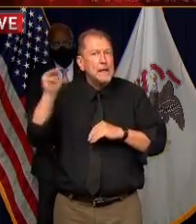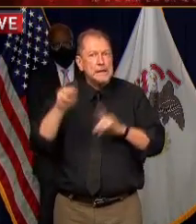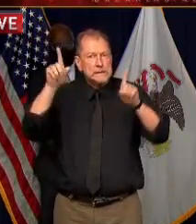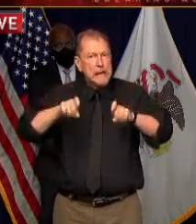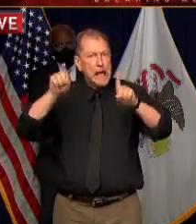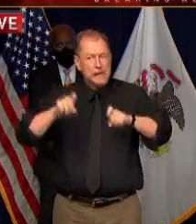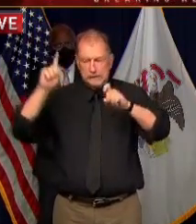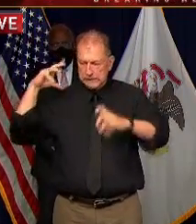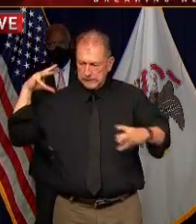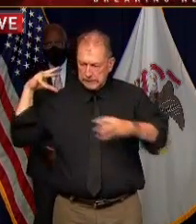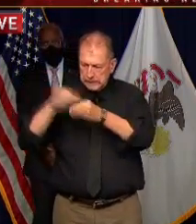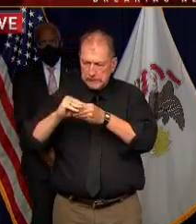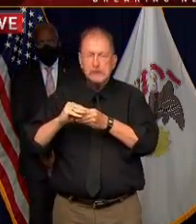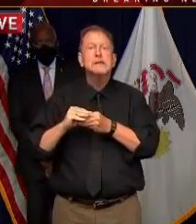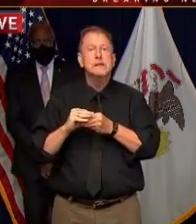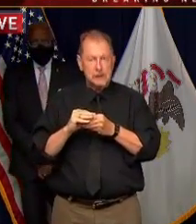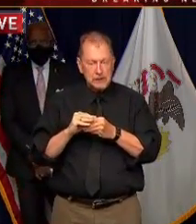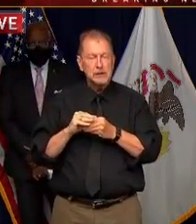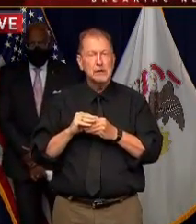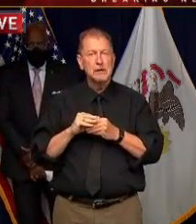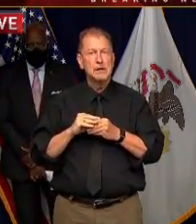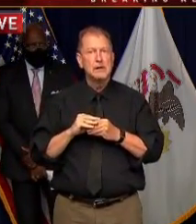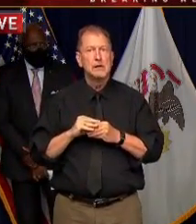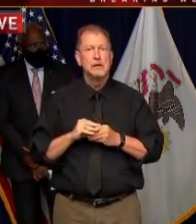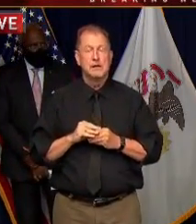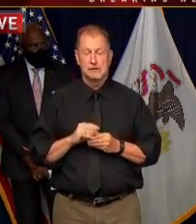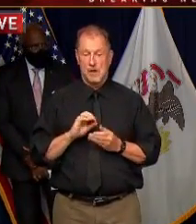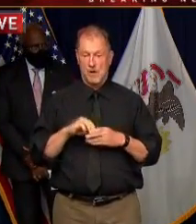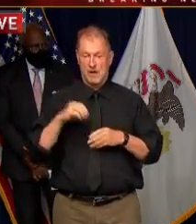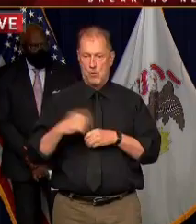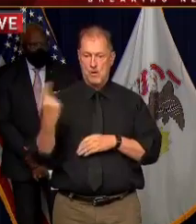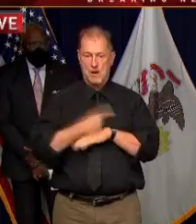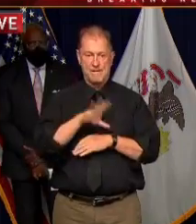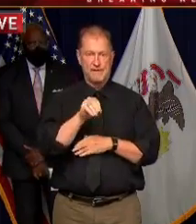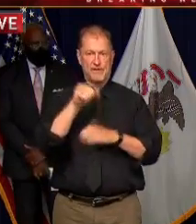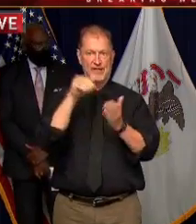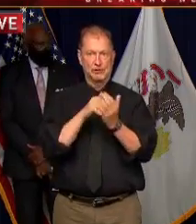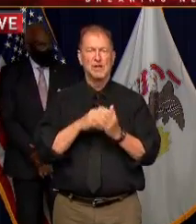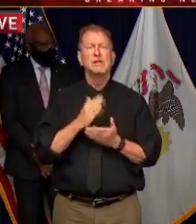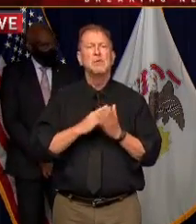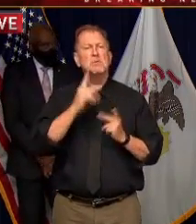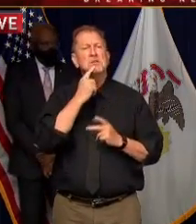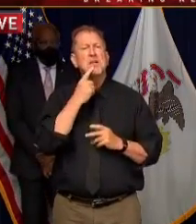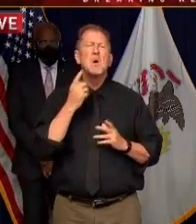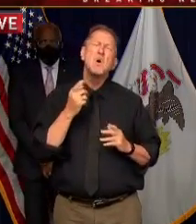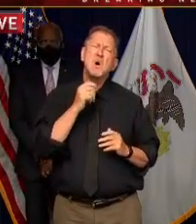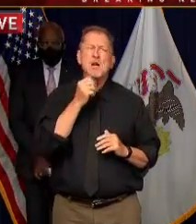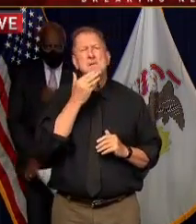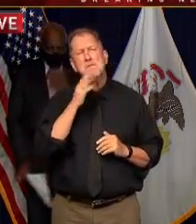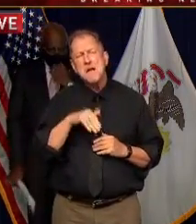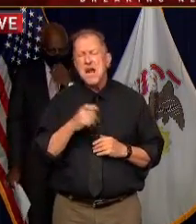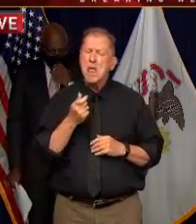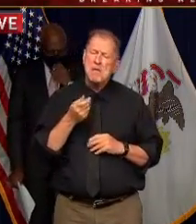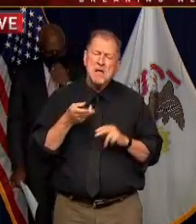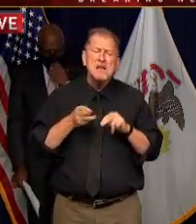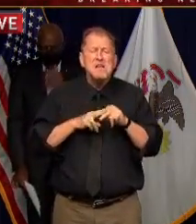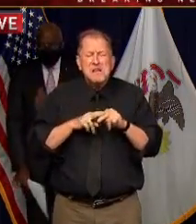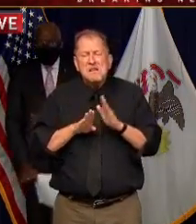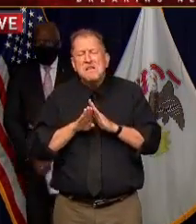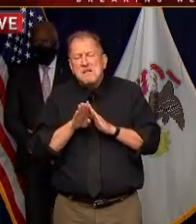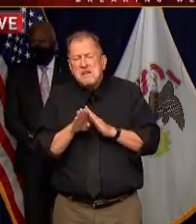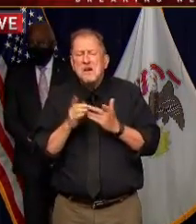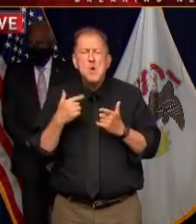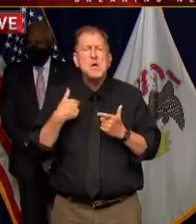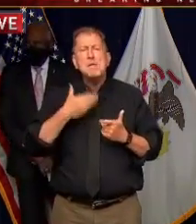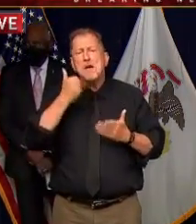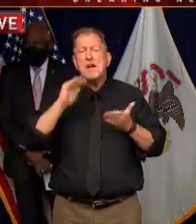COVID pandemic I've heard people say that the numbers aren't that bad they're only increasing a little we're better than other